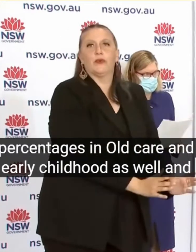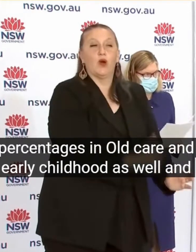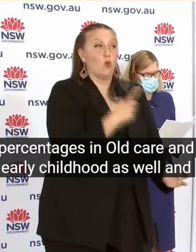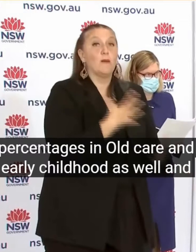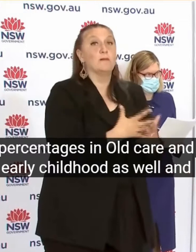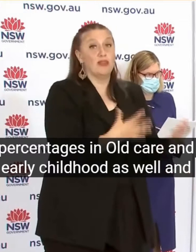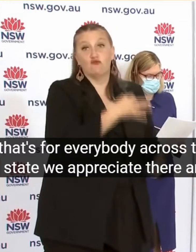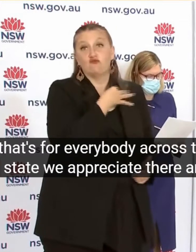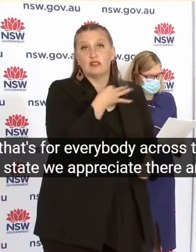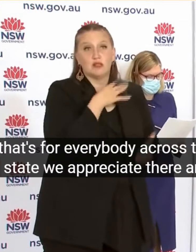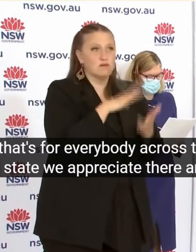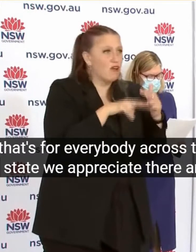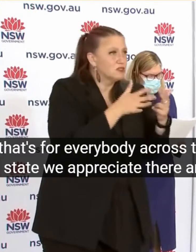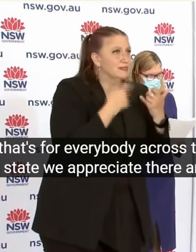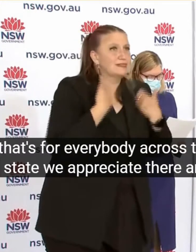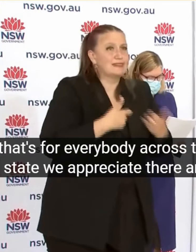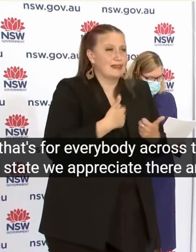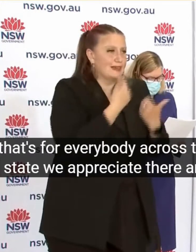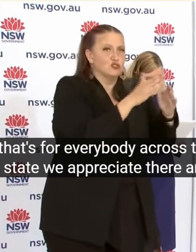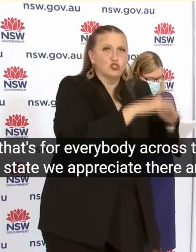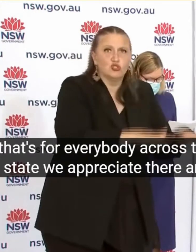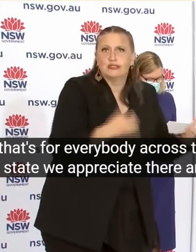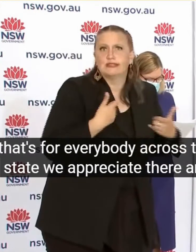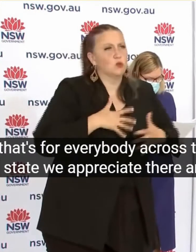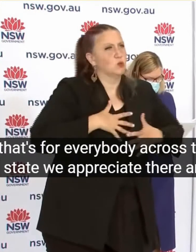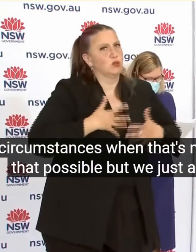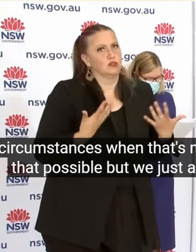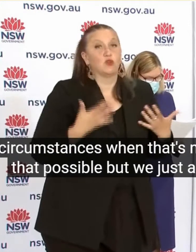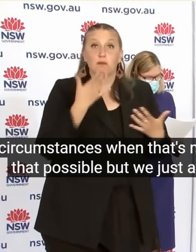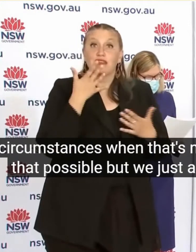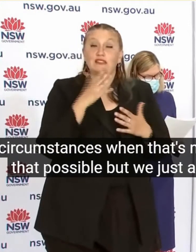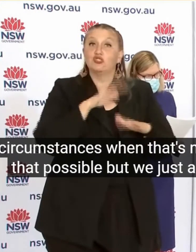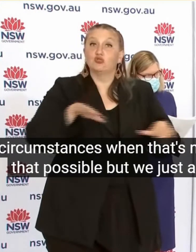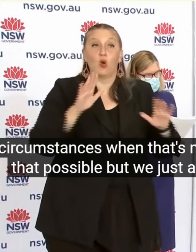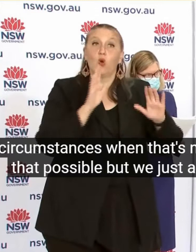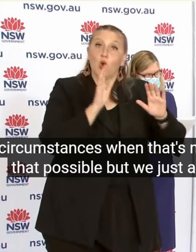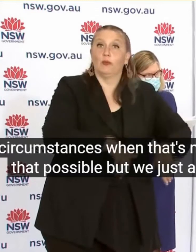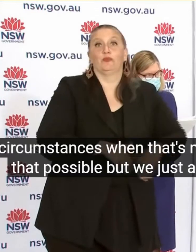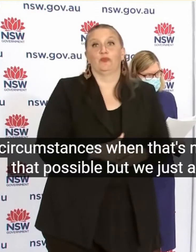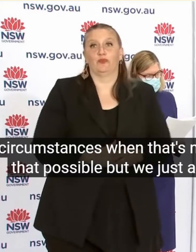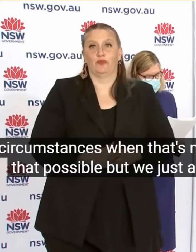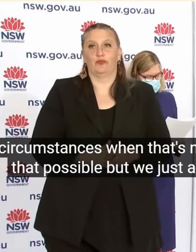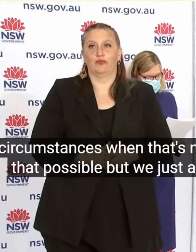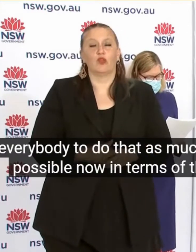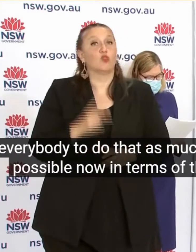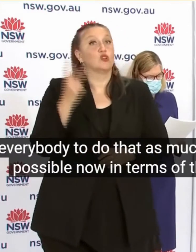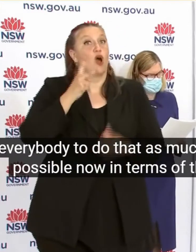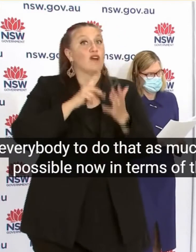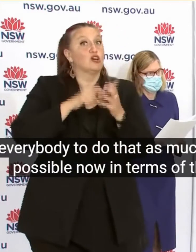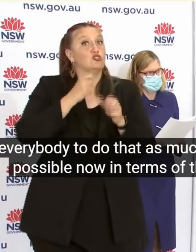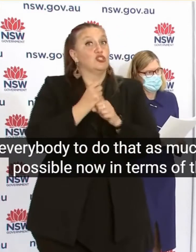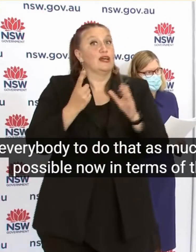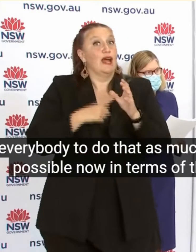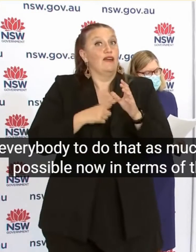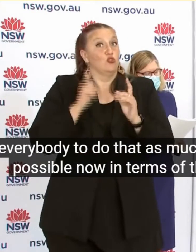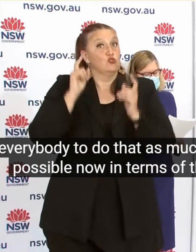's not that possible But we just ask everybody to do that as much as possible Now in terms of the local government areas of concern I can't stress